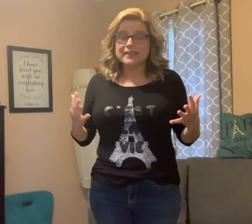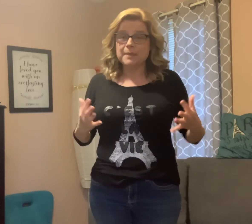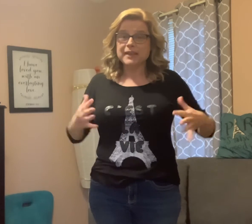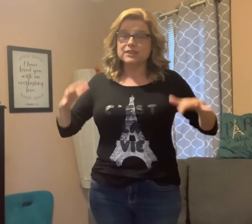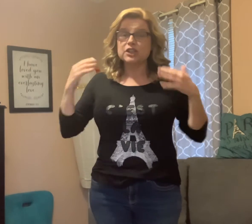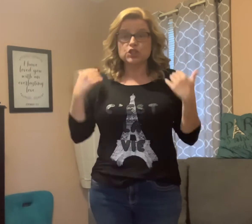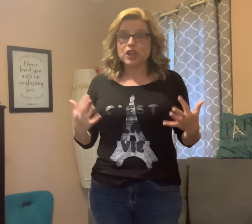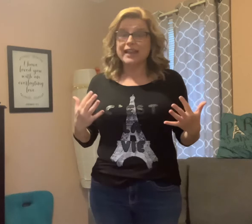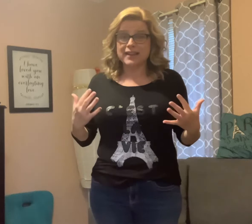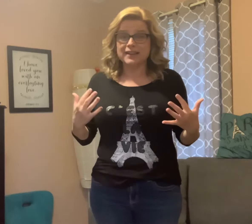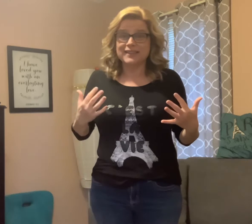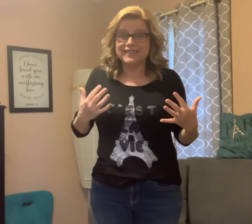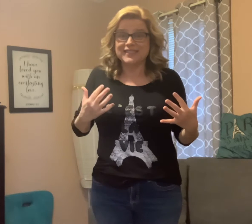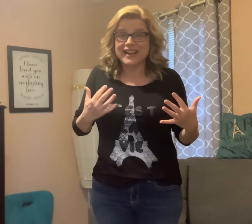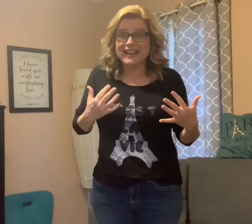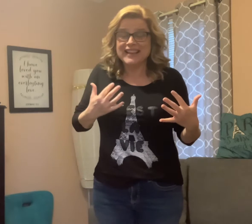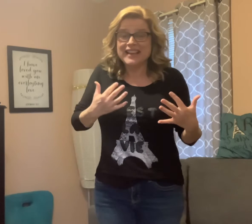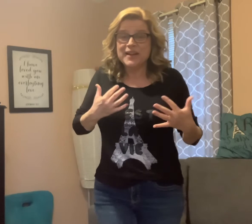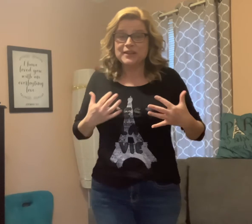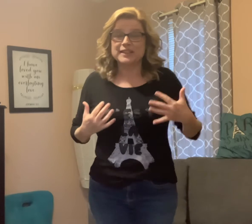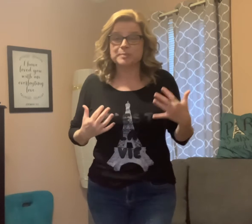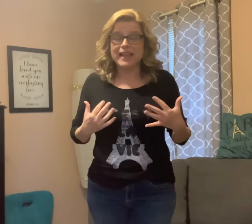that means shake. Ready? Let's play.